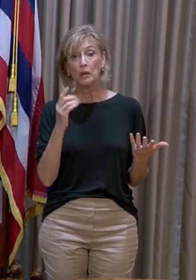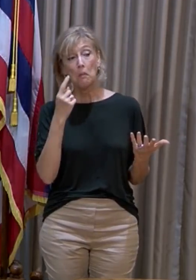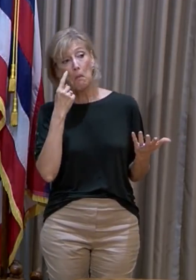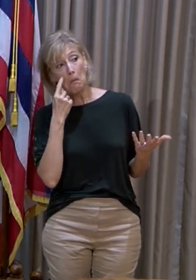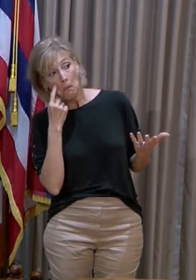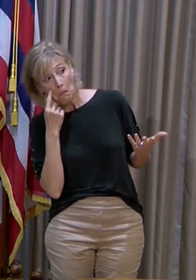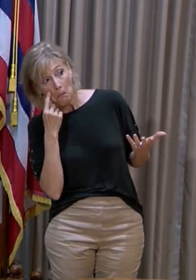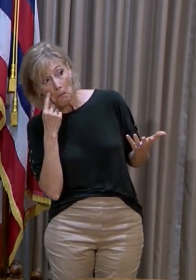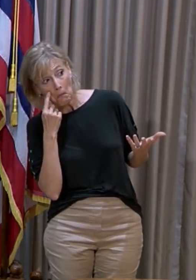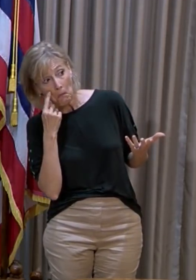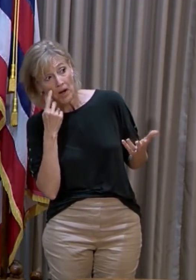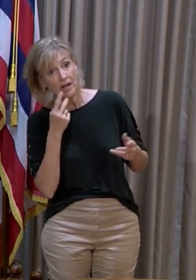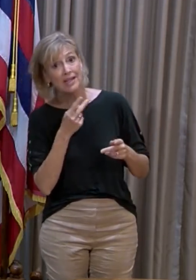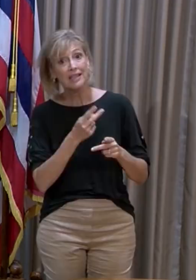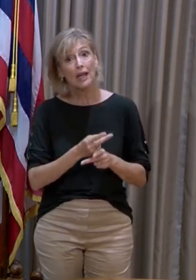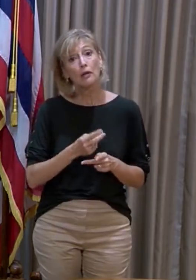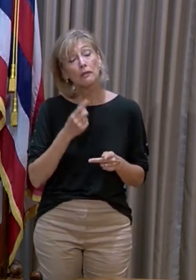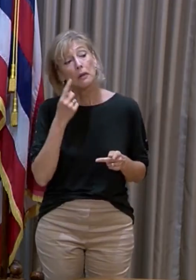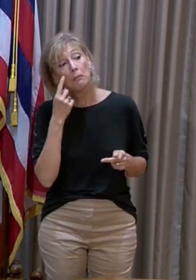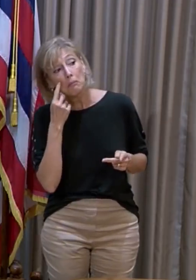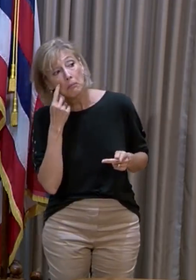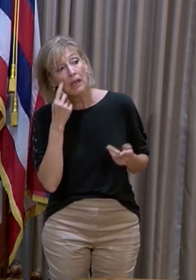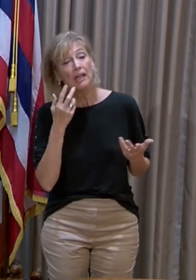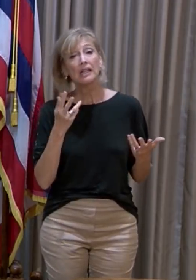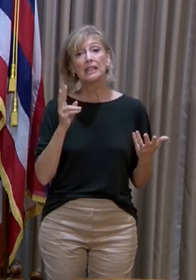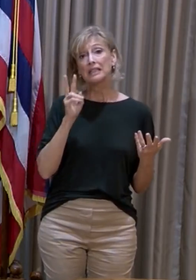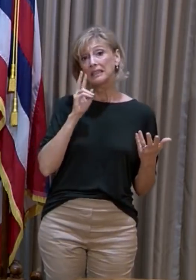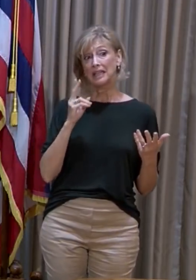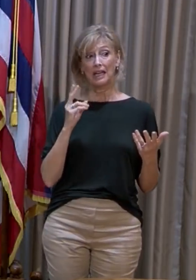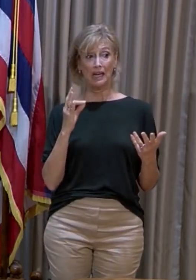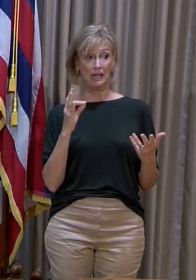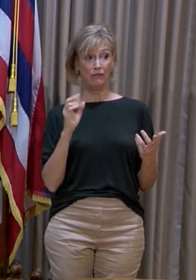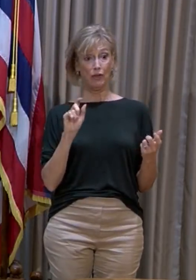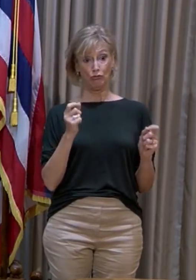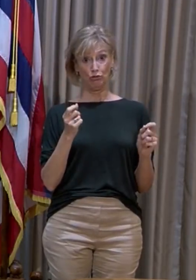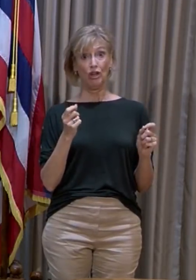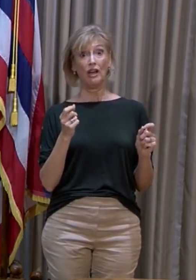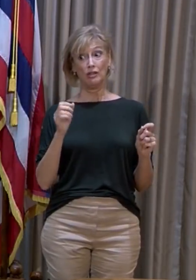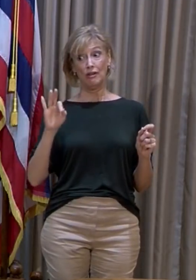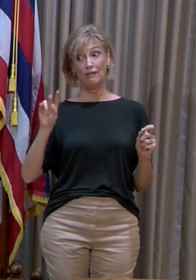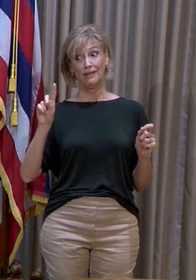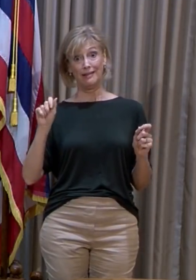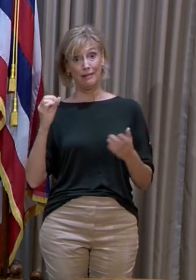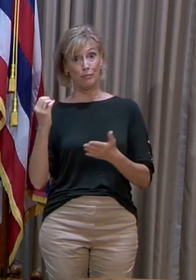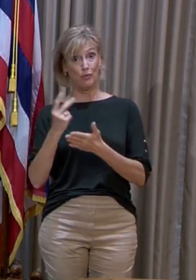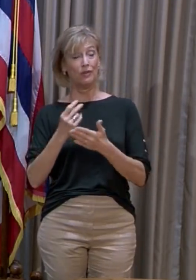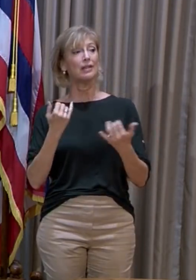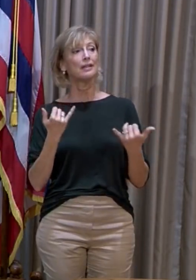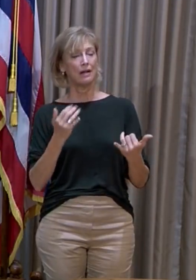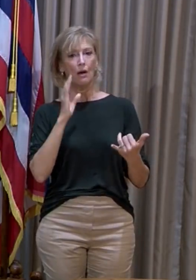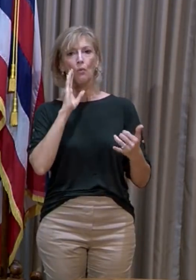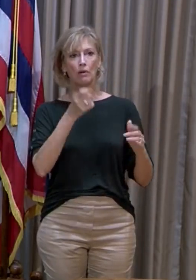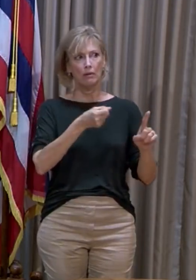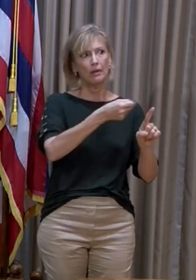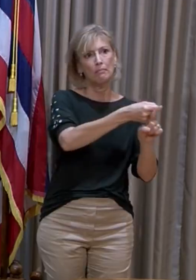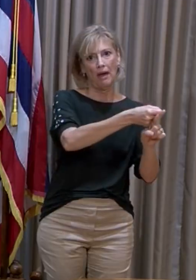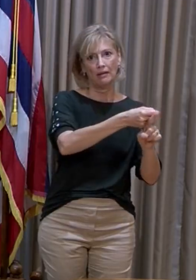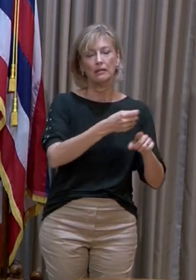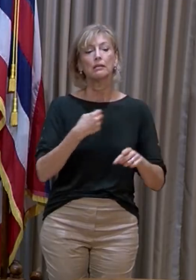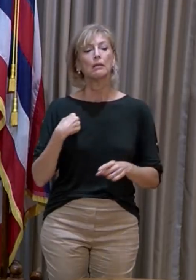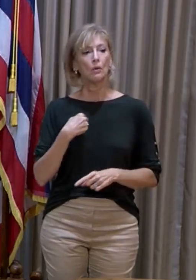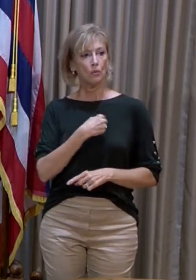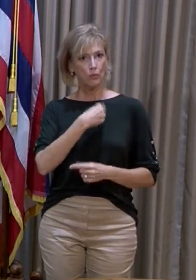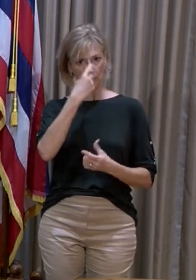watching carefully about what an impact it has. You know, as we've said, we do